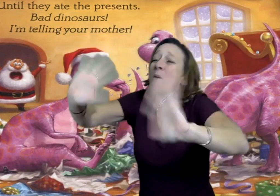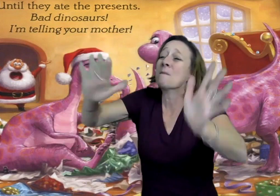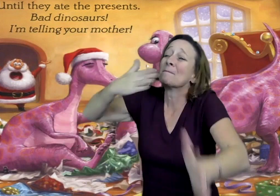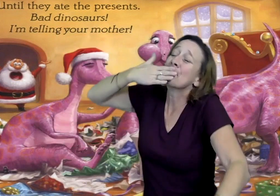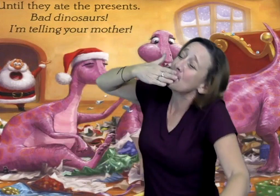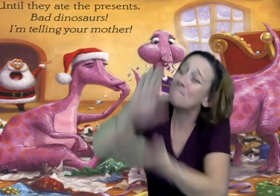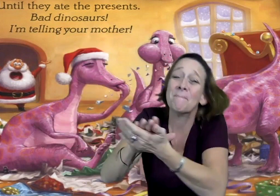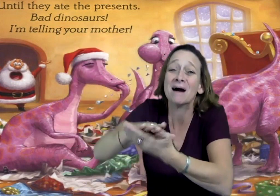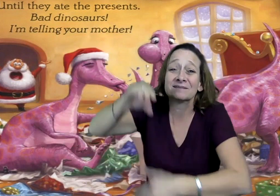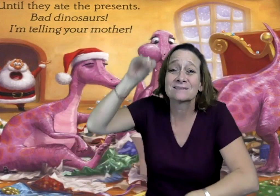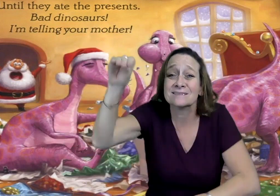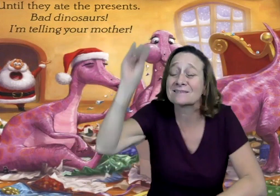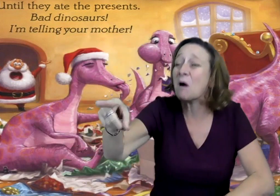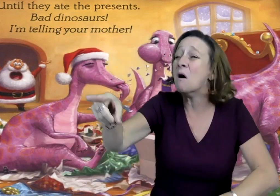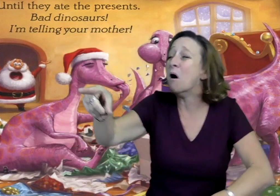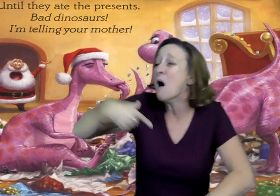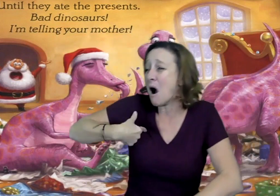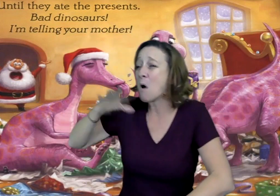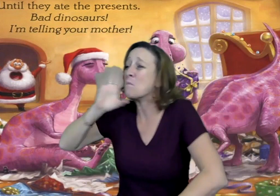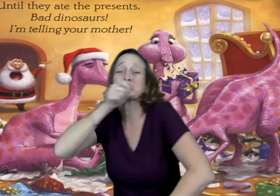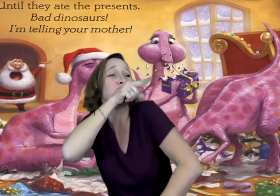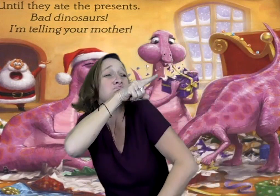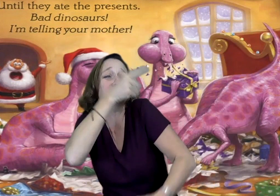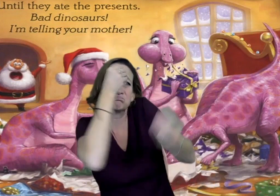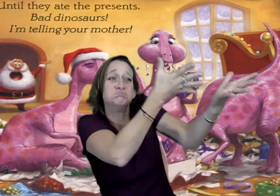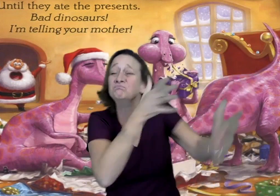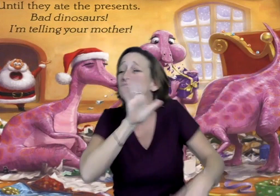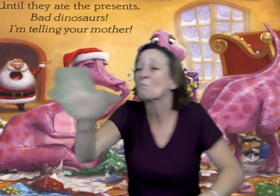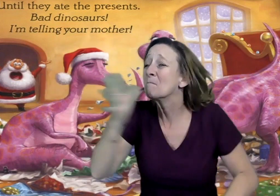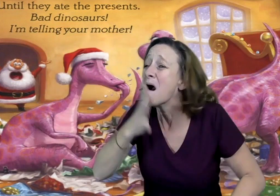Bad dinosaurs, I'm telling your mother.